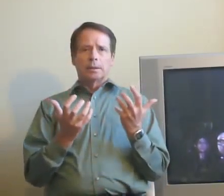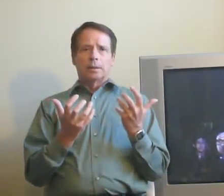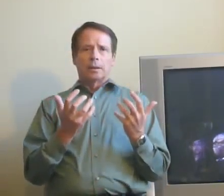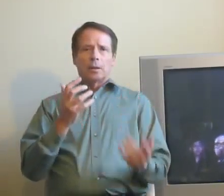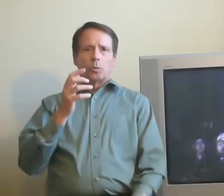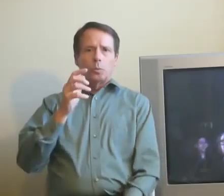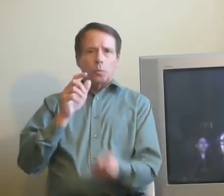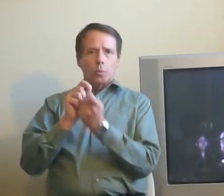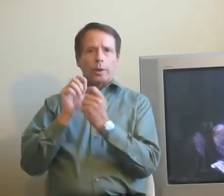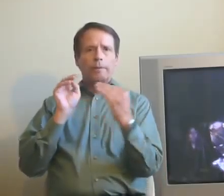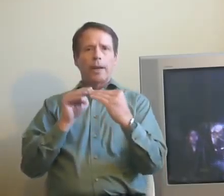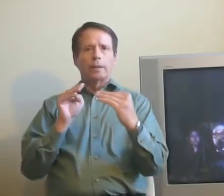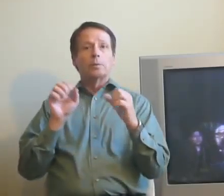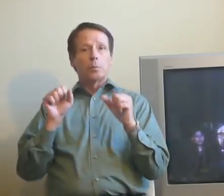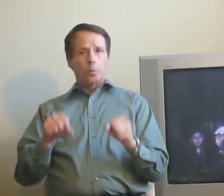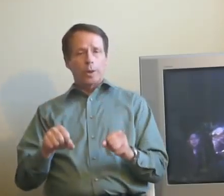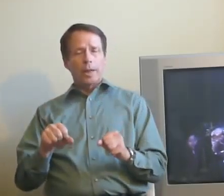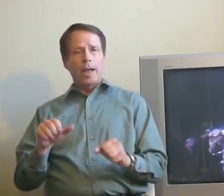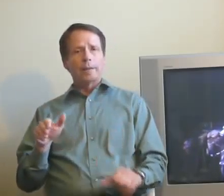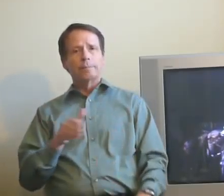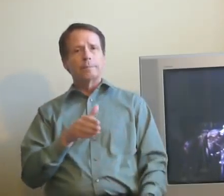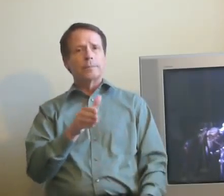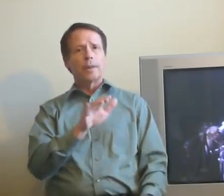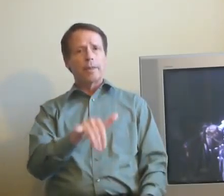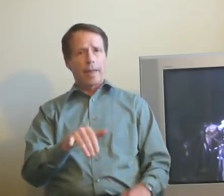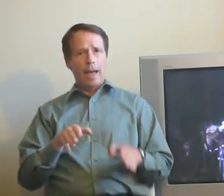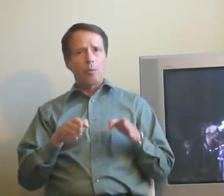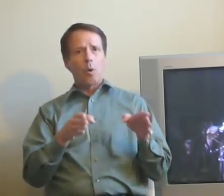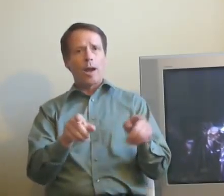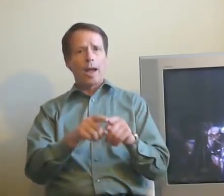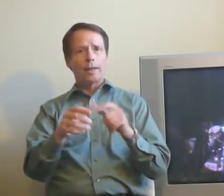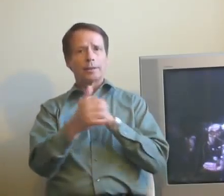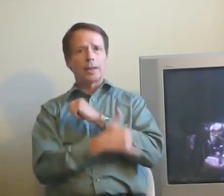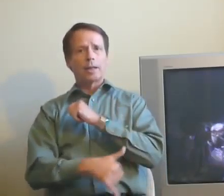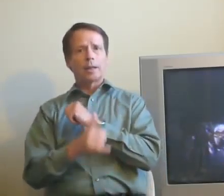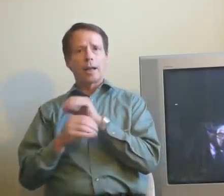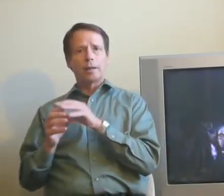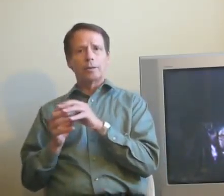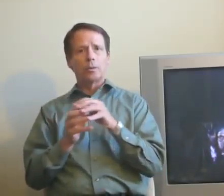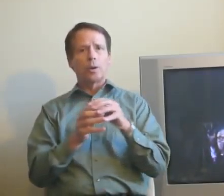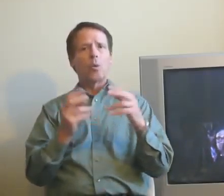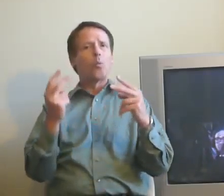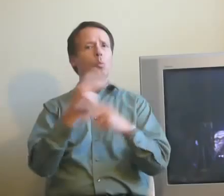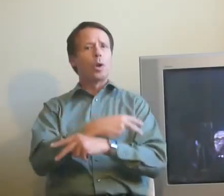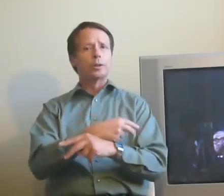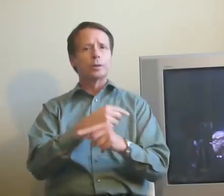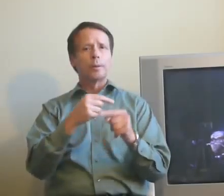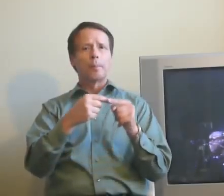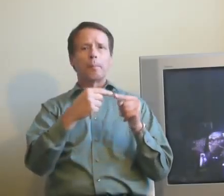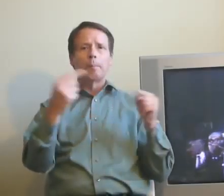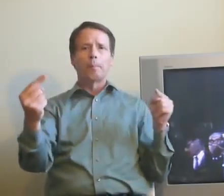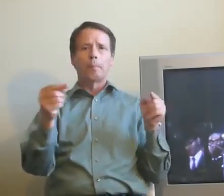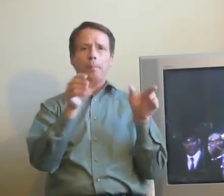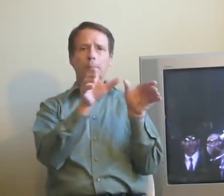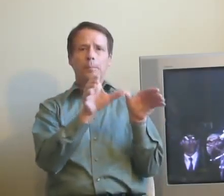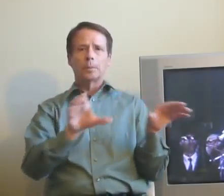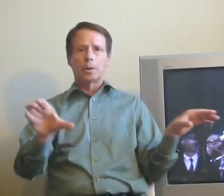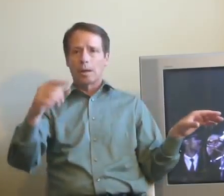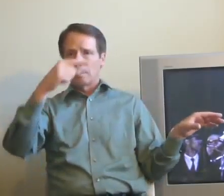We can move in that direction as a country in greater polarization, black people amongst